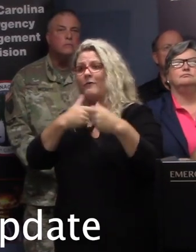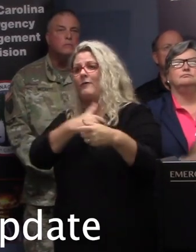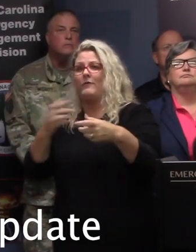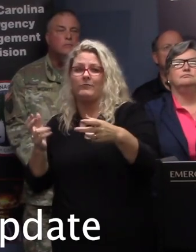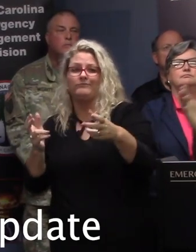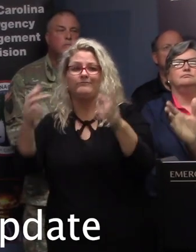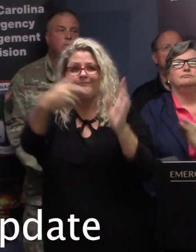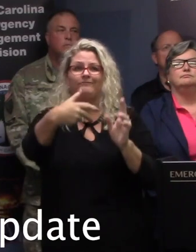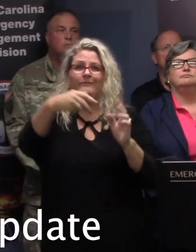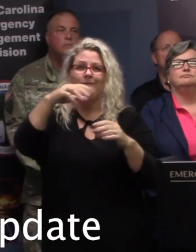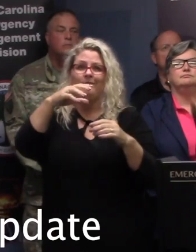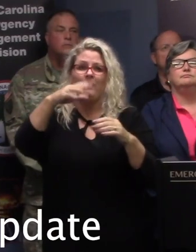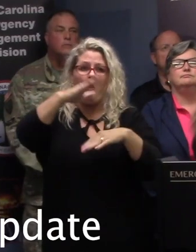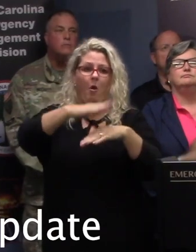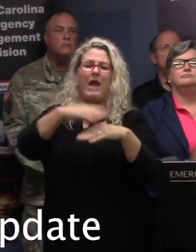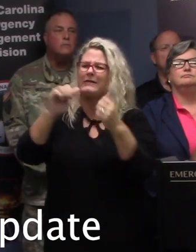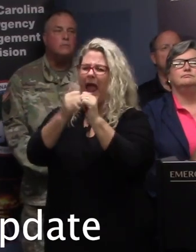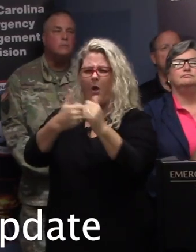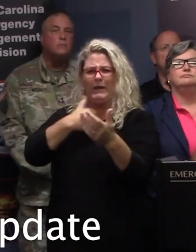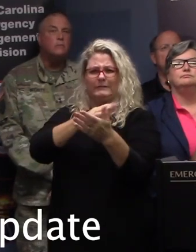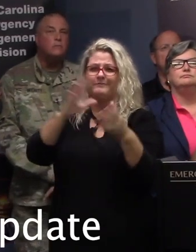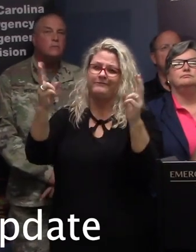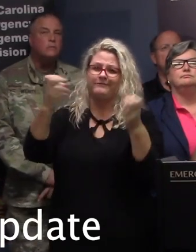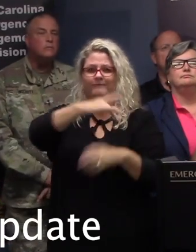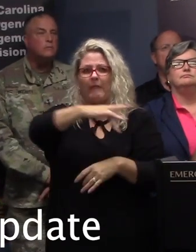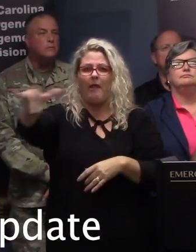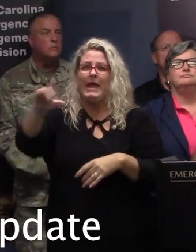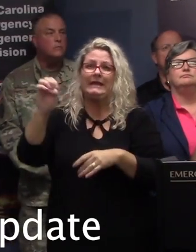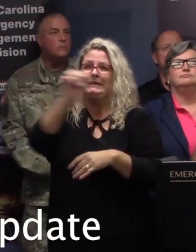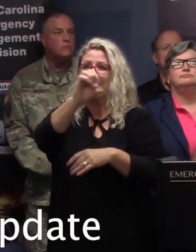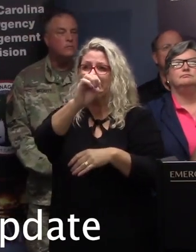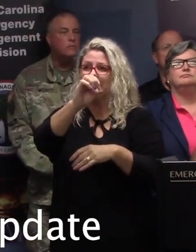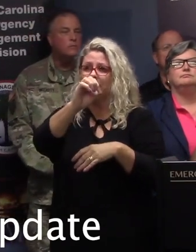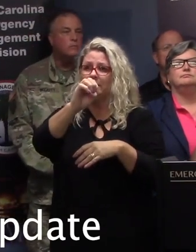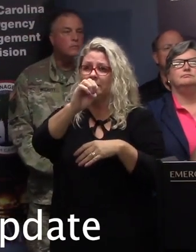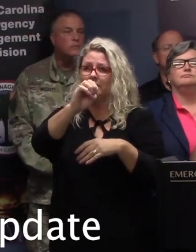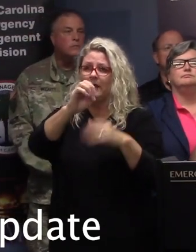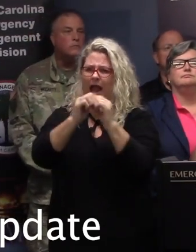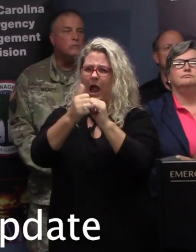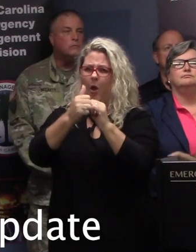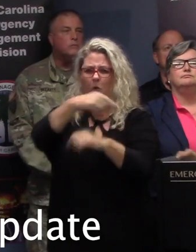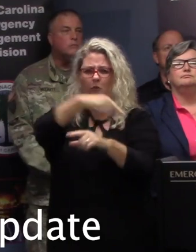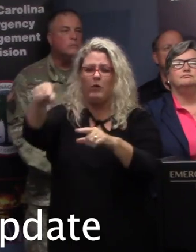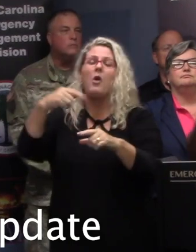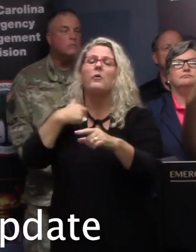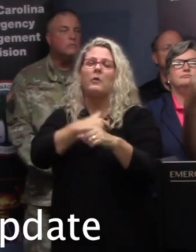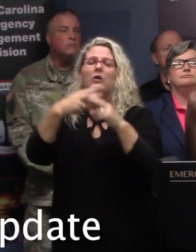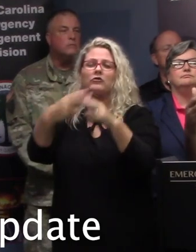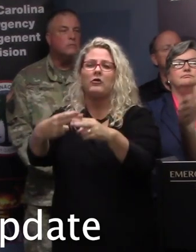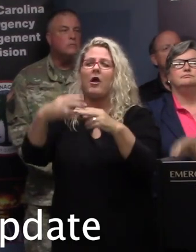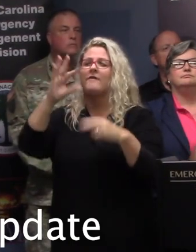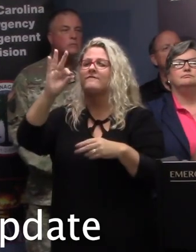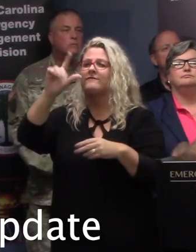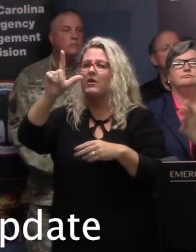So how do we clear the eastbound lanes of I-26 to get the vehicles on the reverted side? We use a technique we call